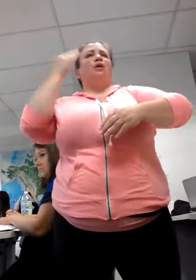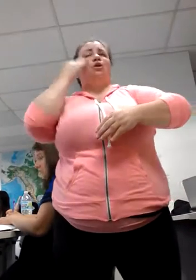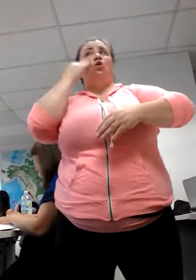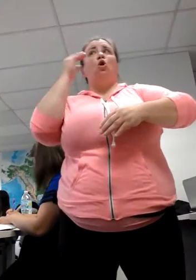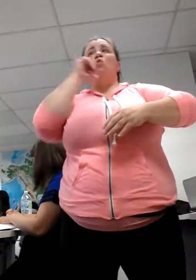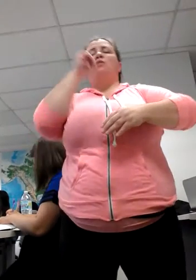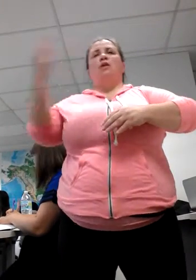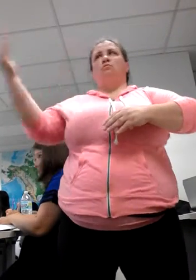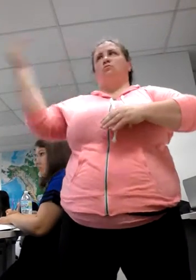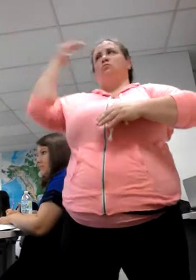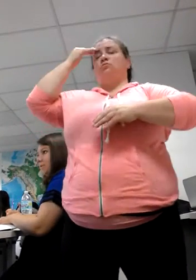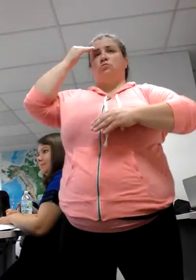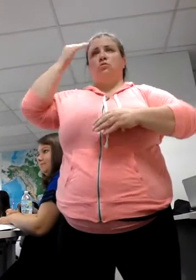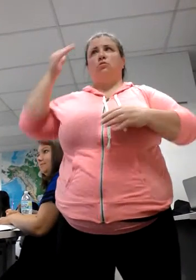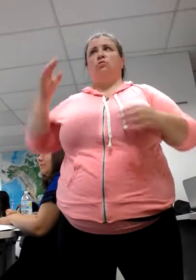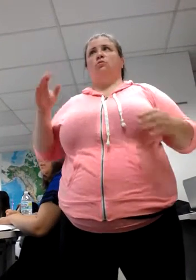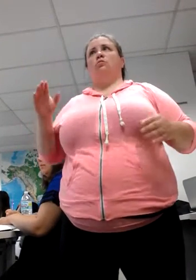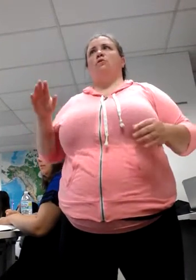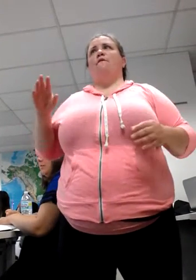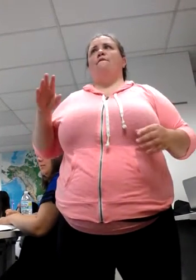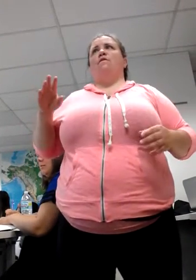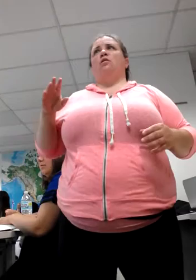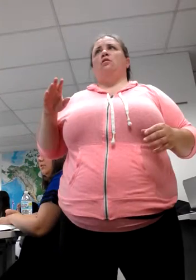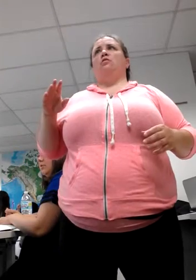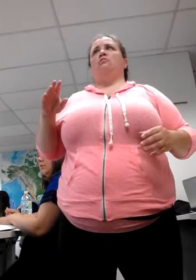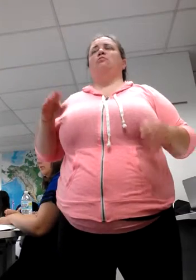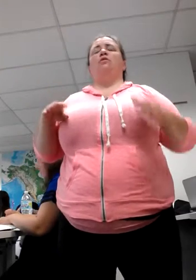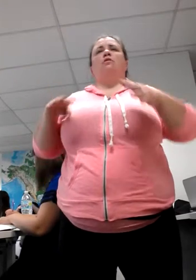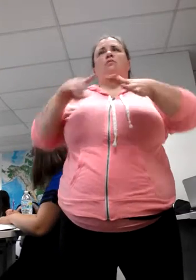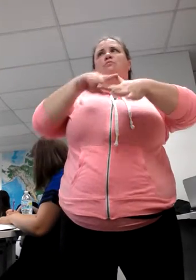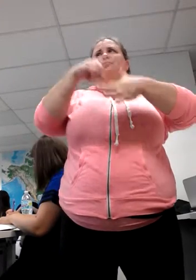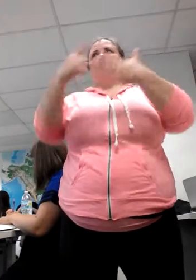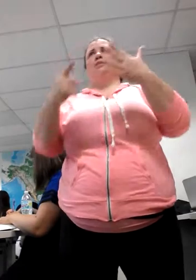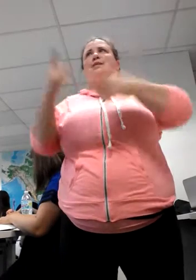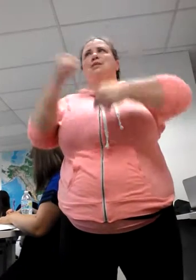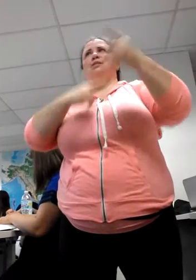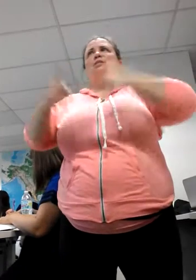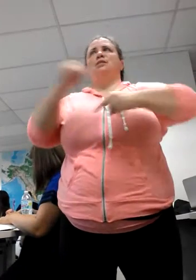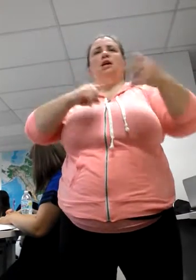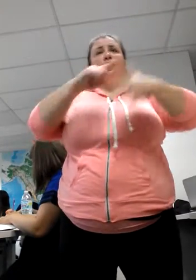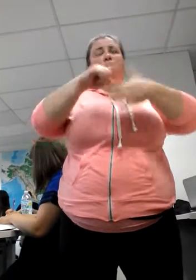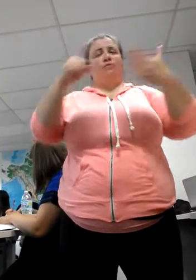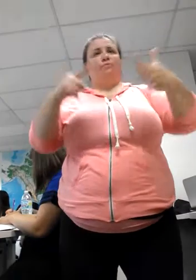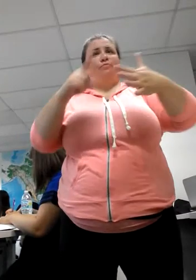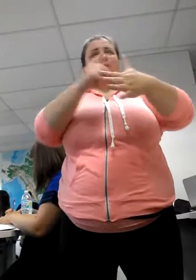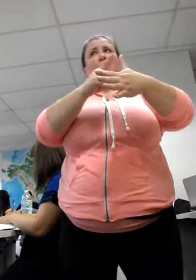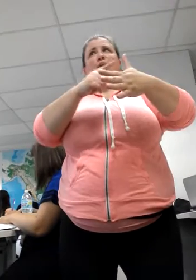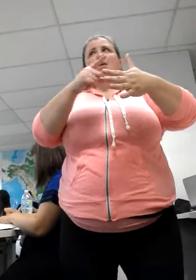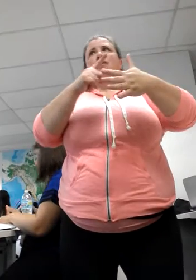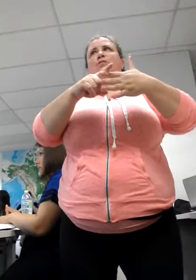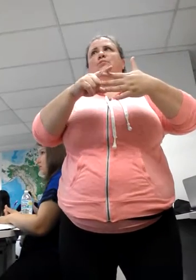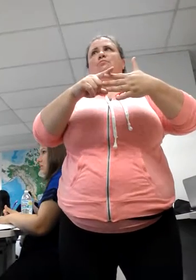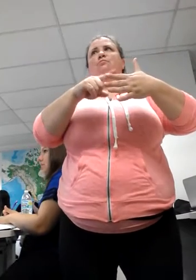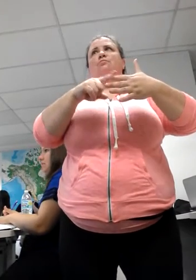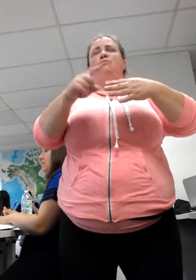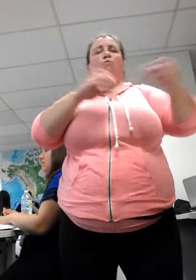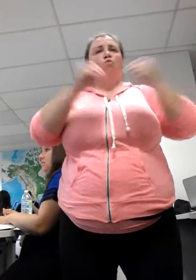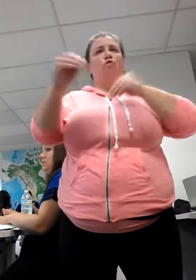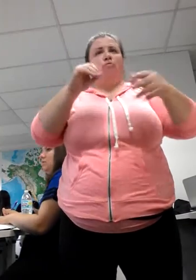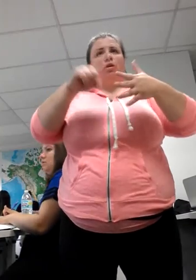Location. Location. Movement. Handshave. Palm orientation. Handshave. Handshave. And an S. And placement.